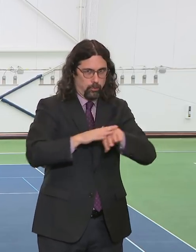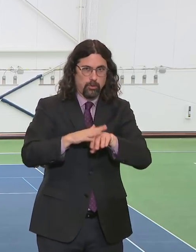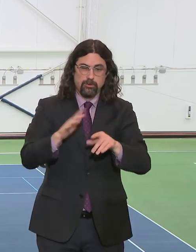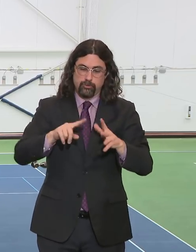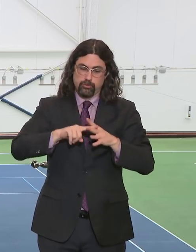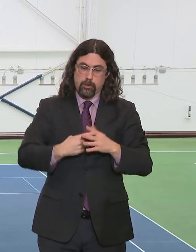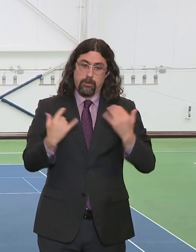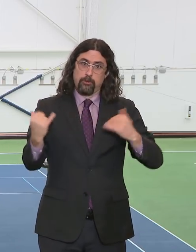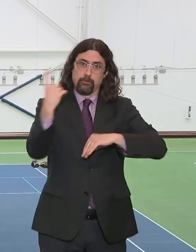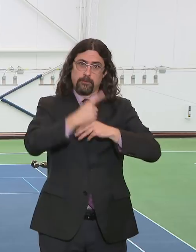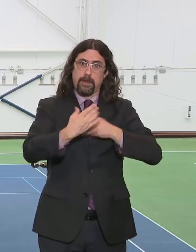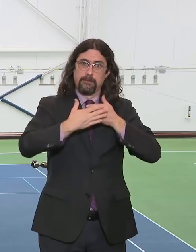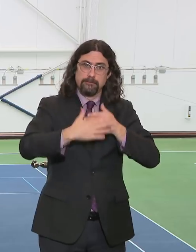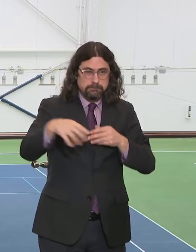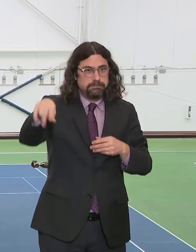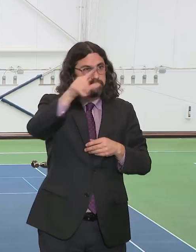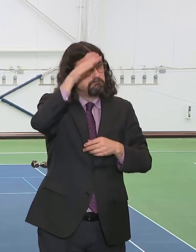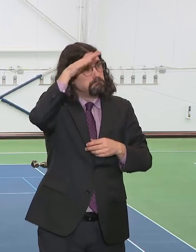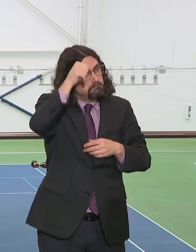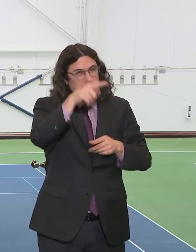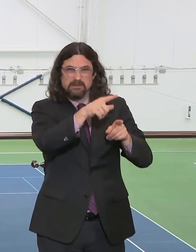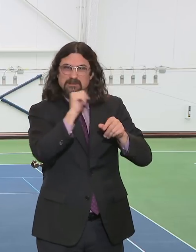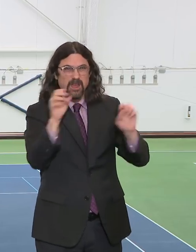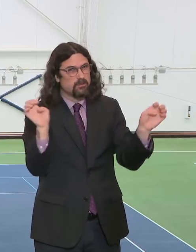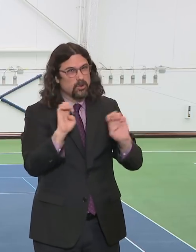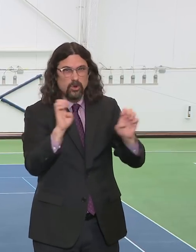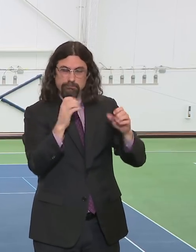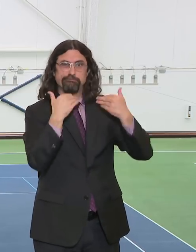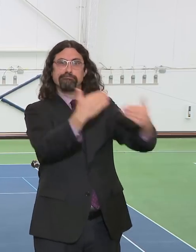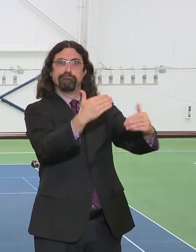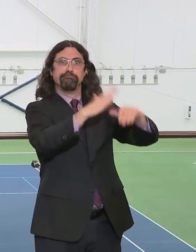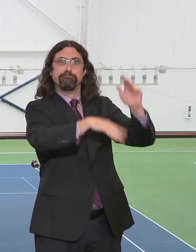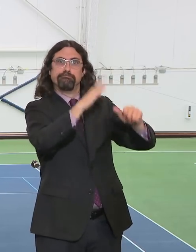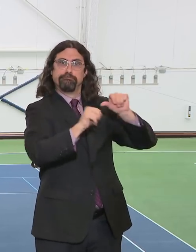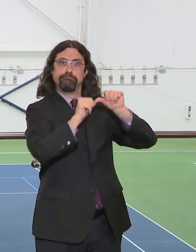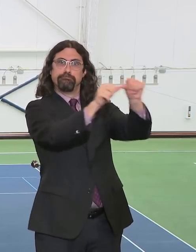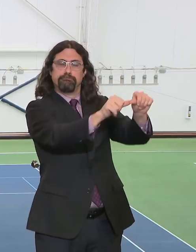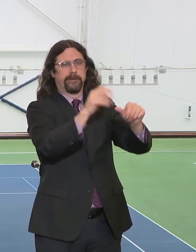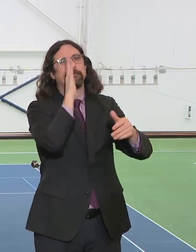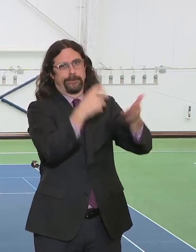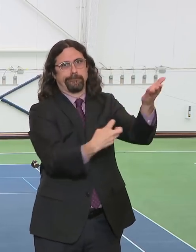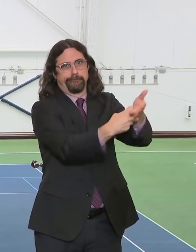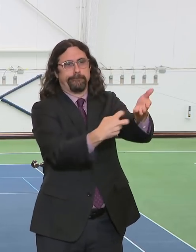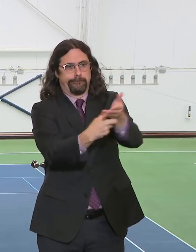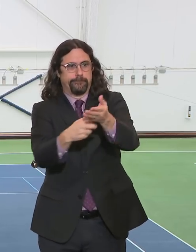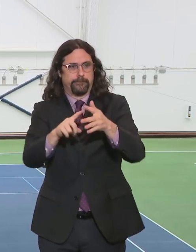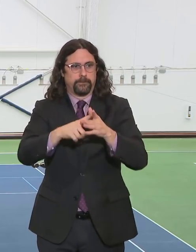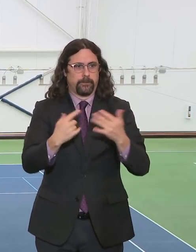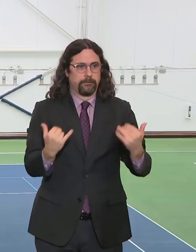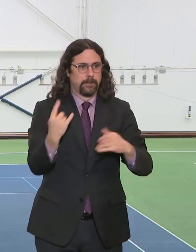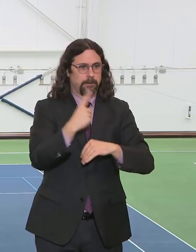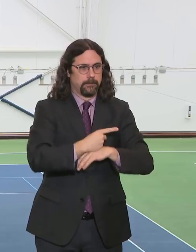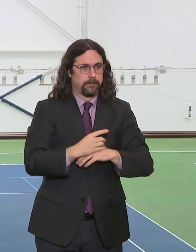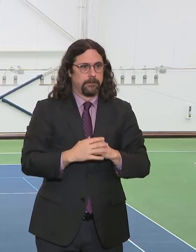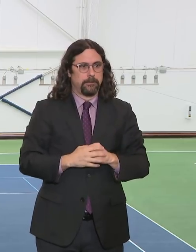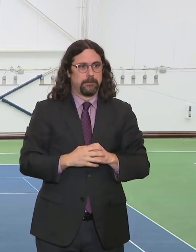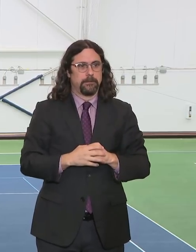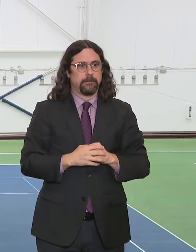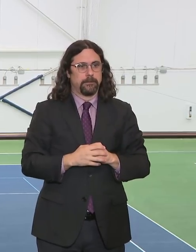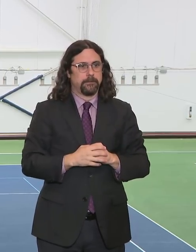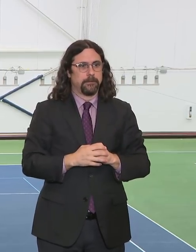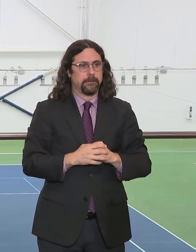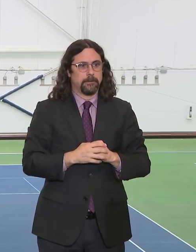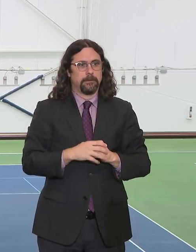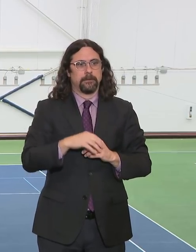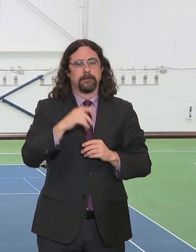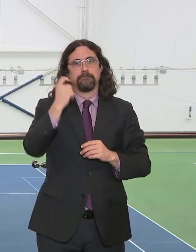immediately. If the Department of Buildings has any difficulty from the people at a construction site who are non-emergency, non-essential,